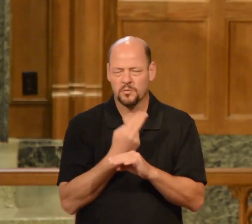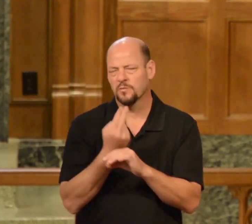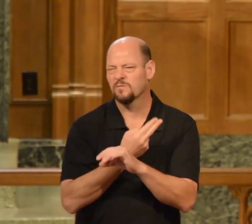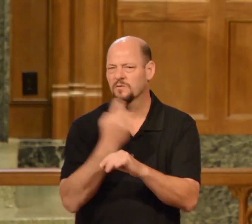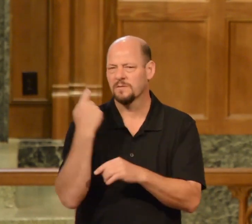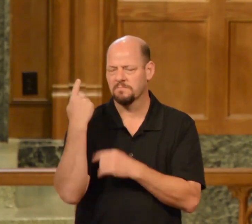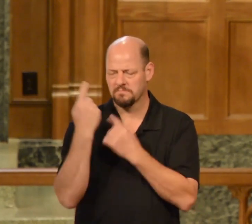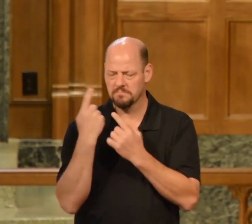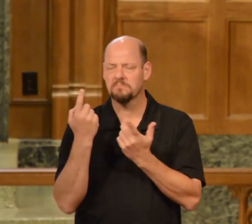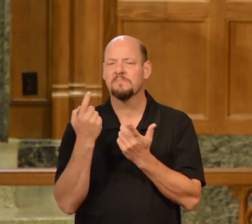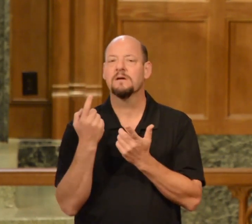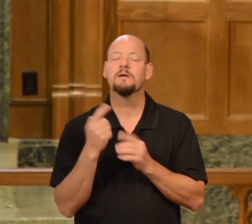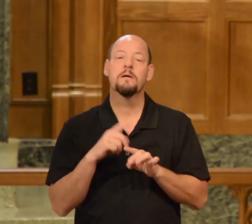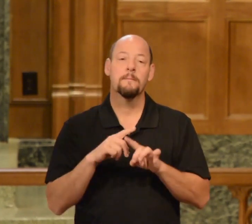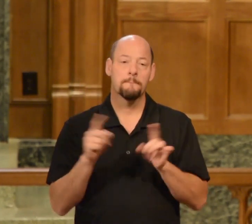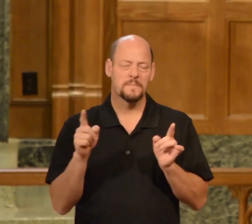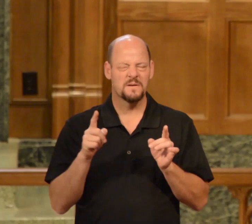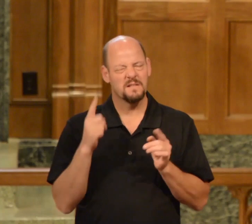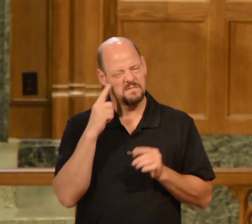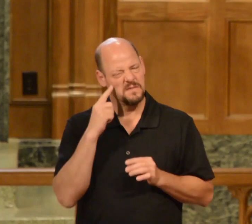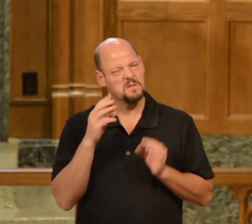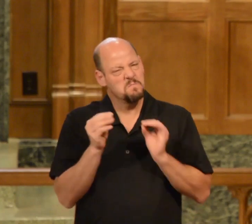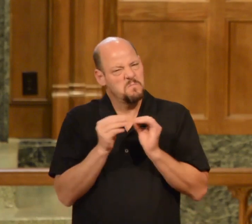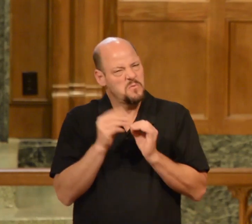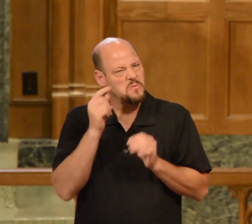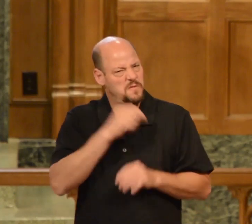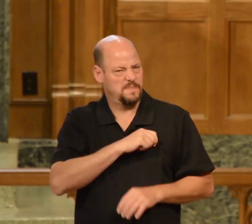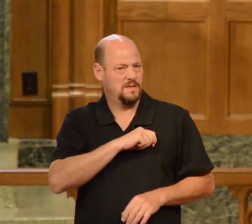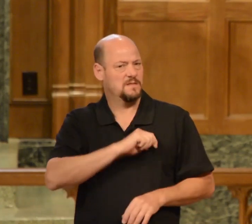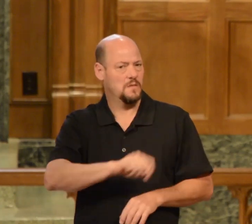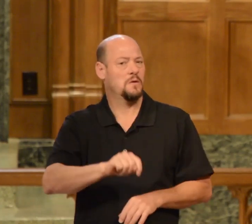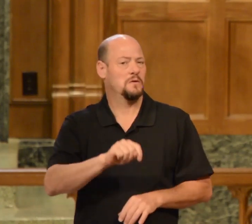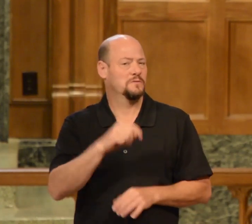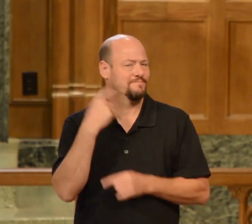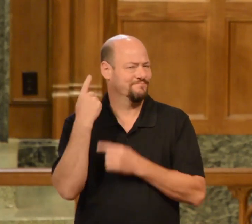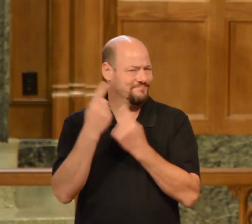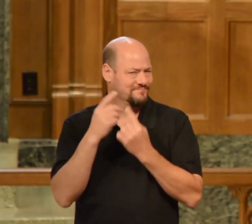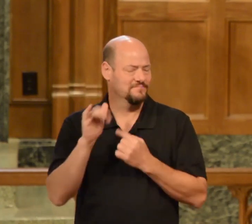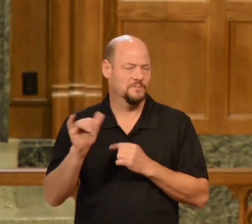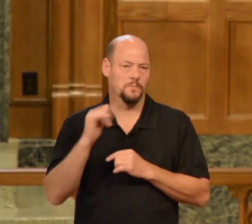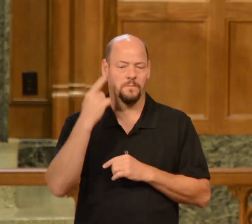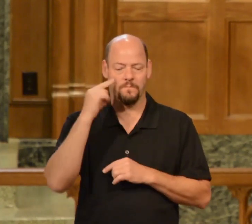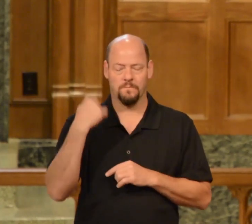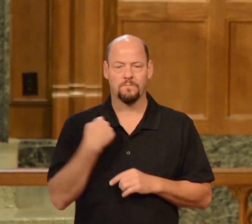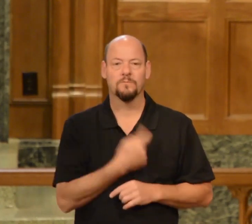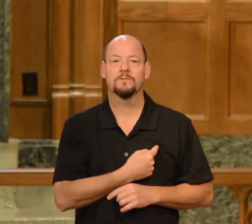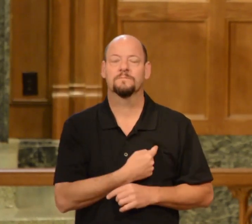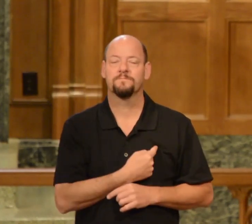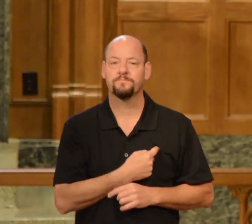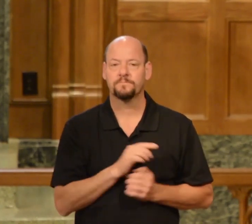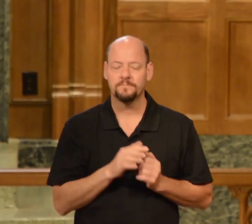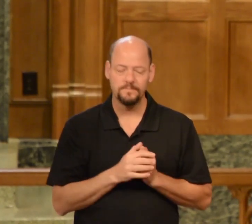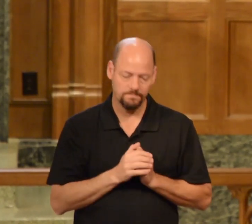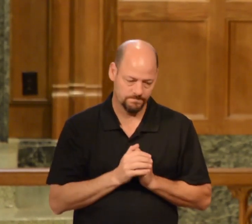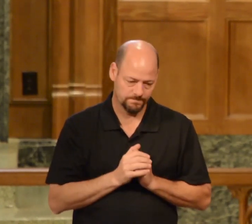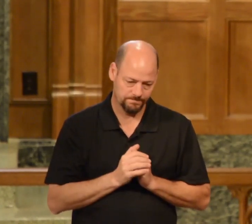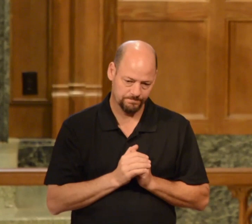there's something more going on here. I think there are theological considerations for us to think about today.